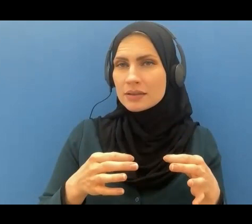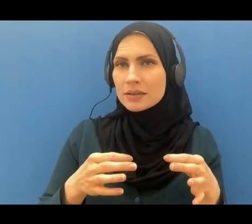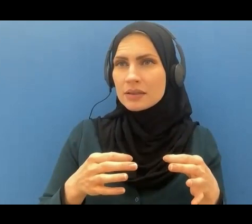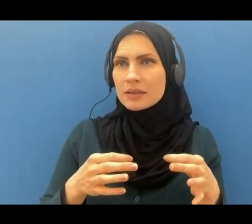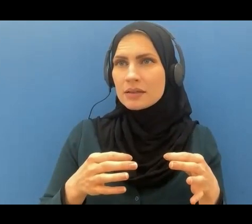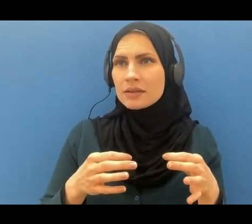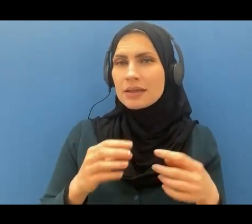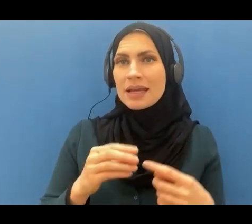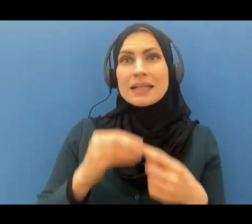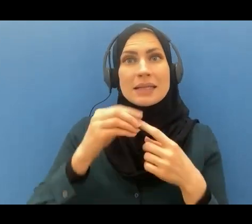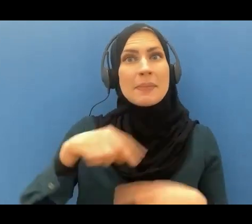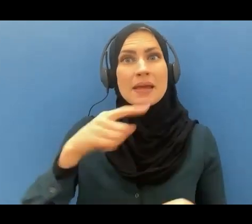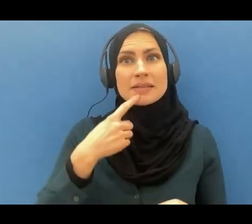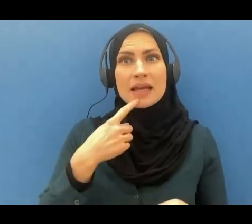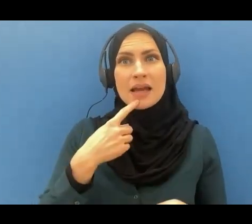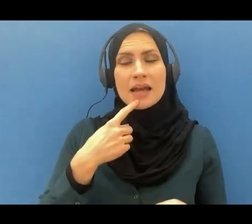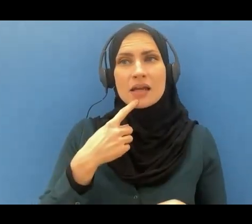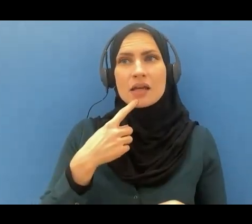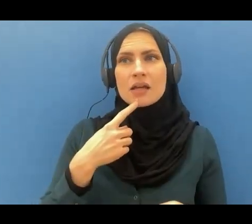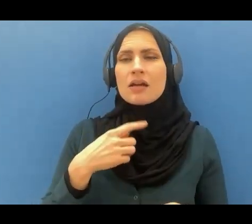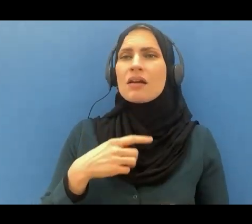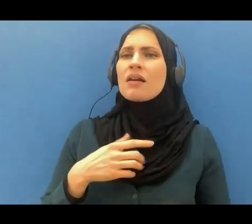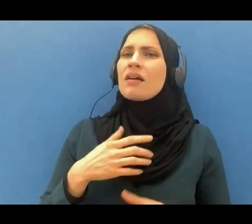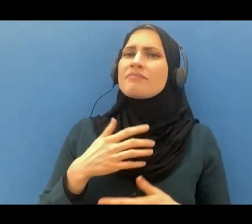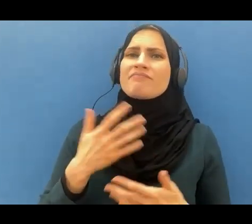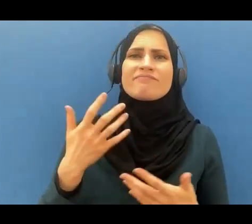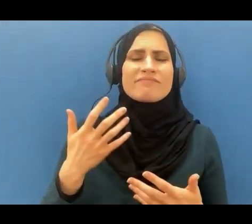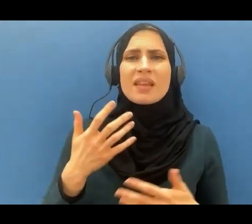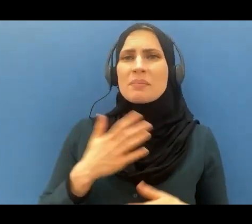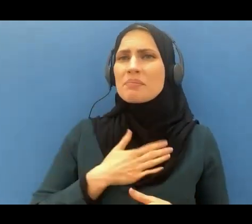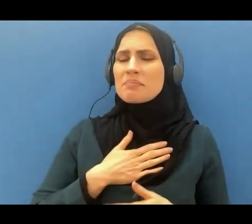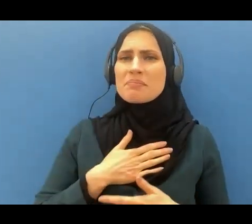alas, my grief that I was undutiful to Allah.